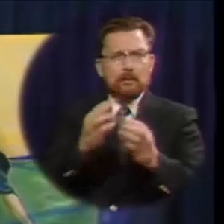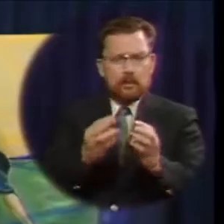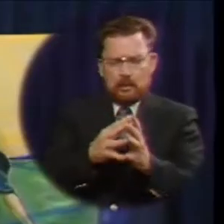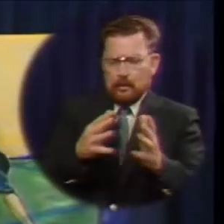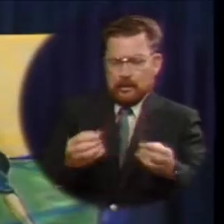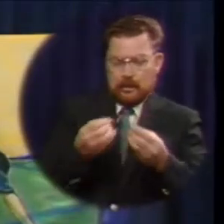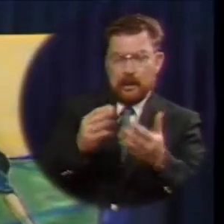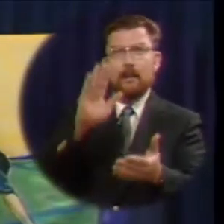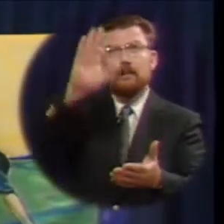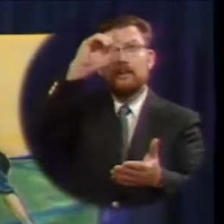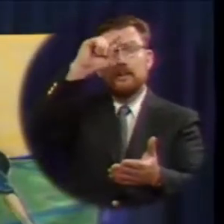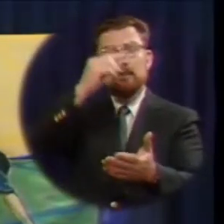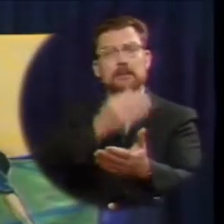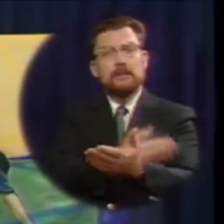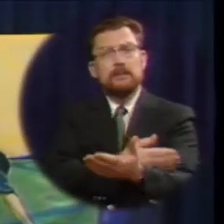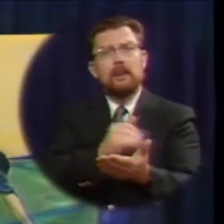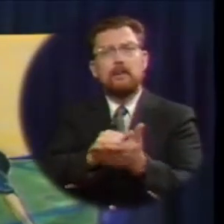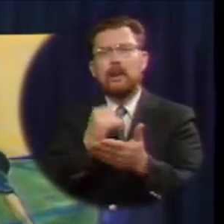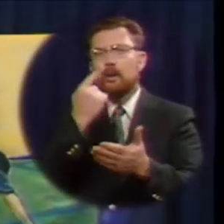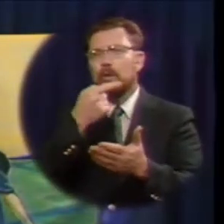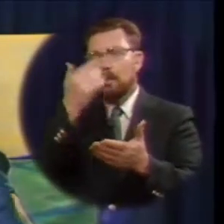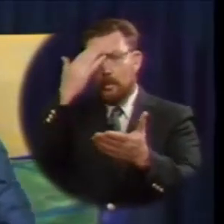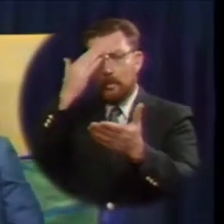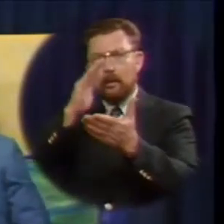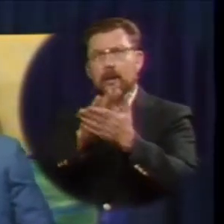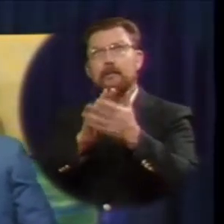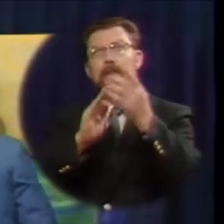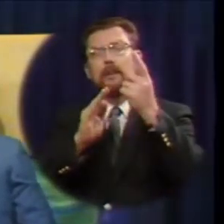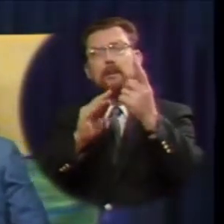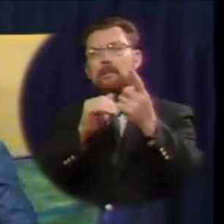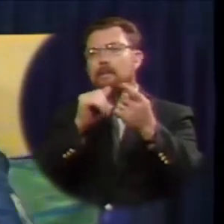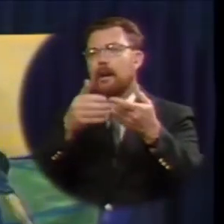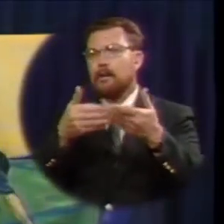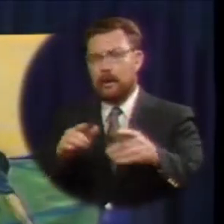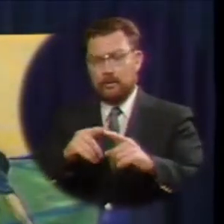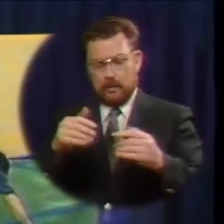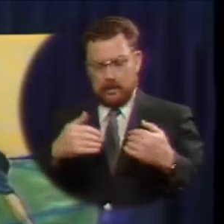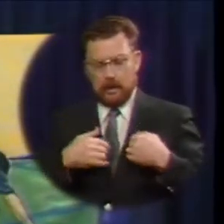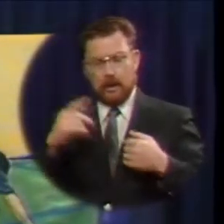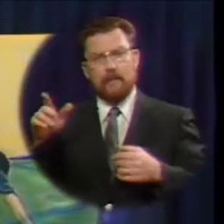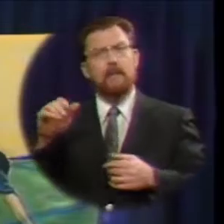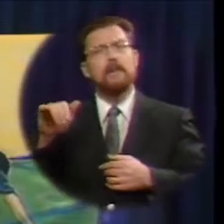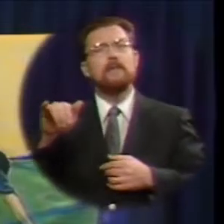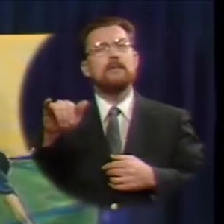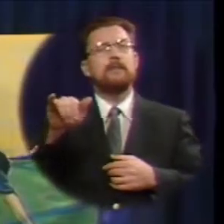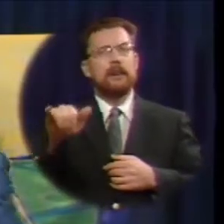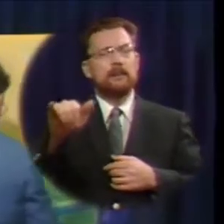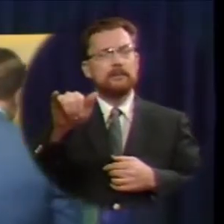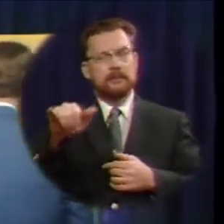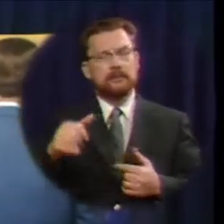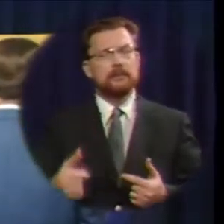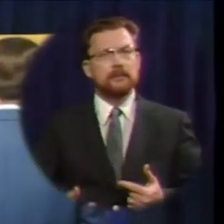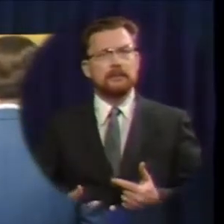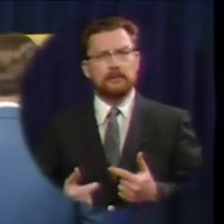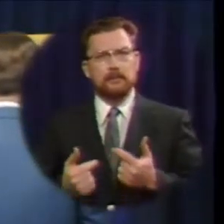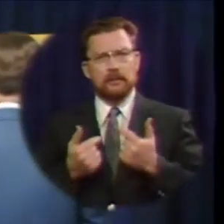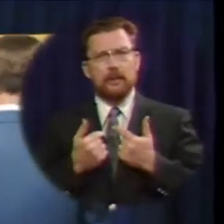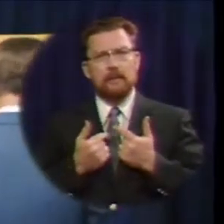only begotten son that whosoever believeth in him should not perish but have everlasting life jesus